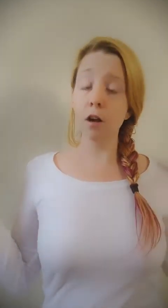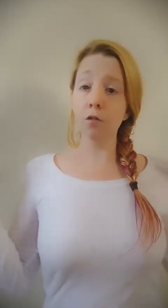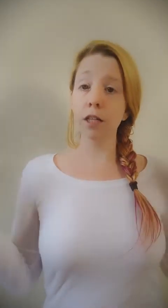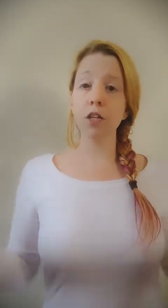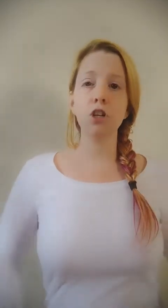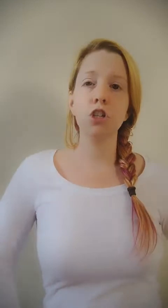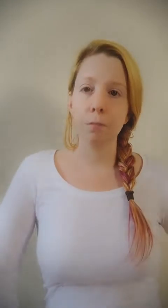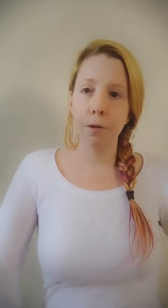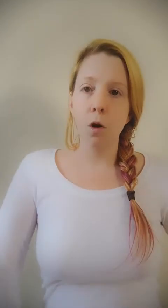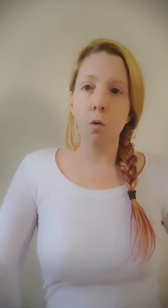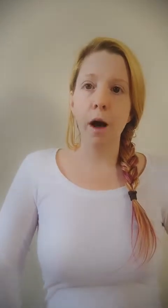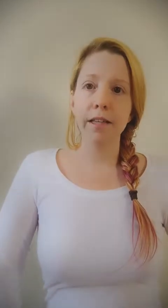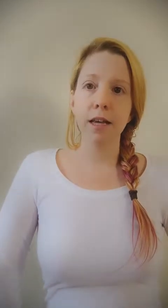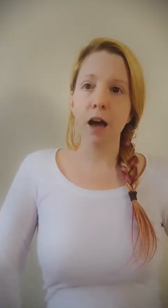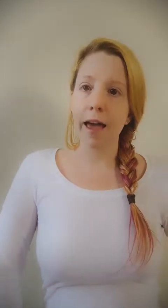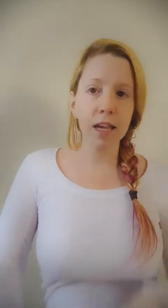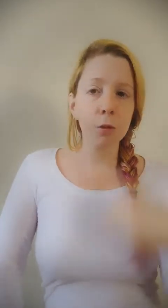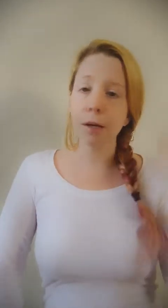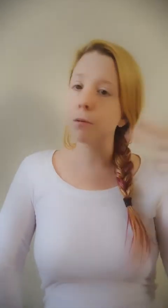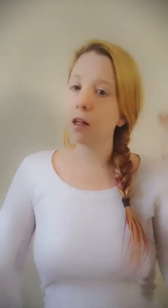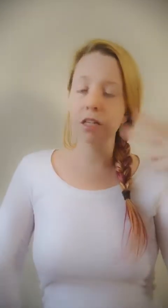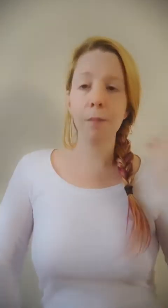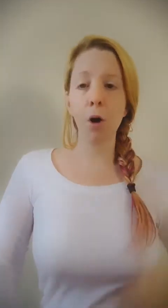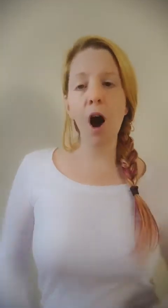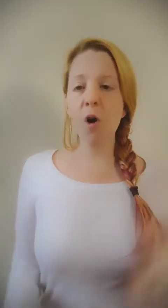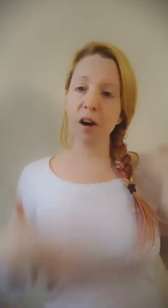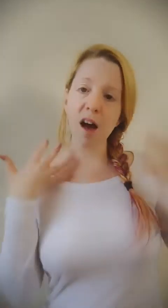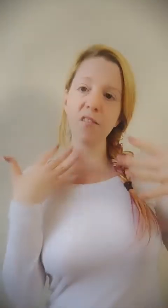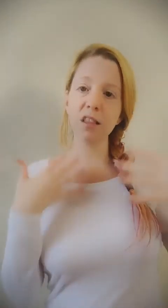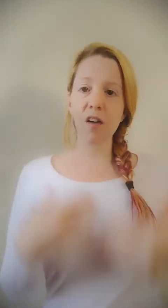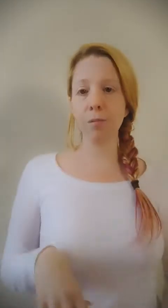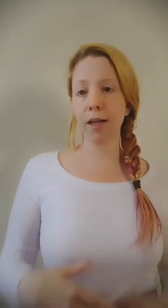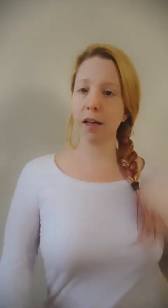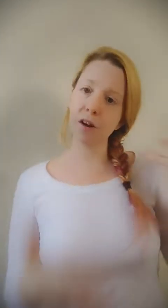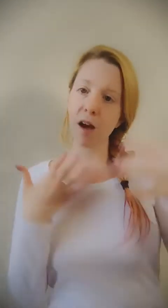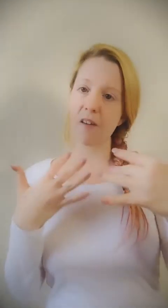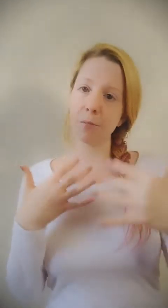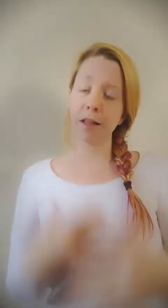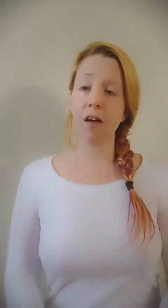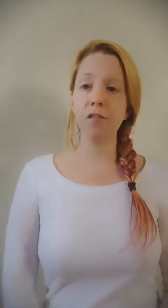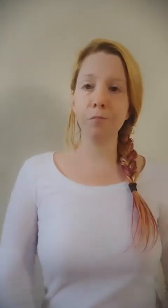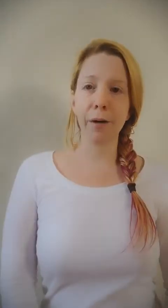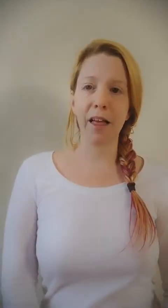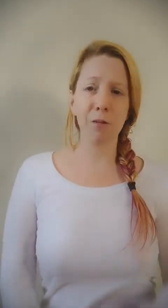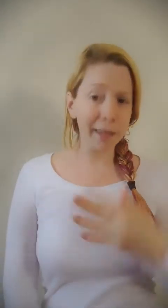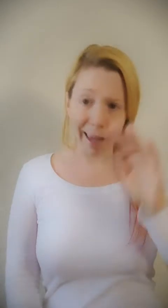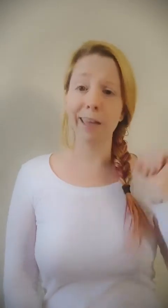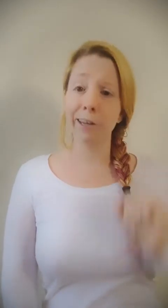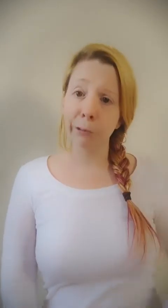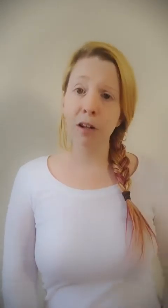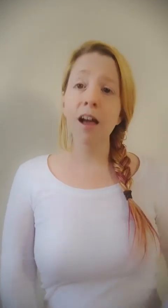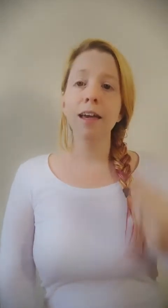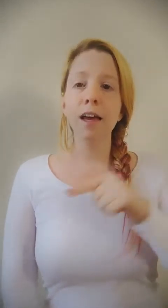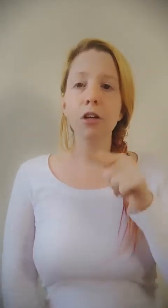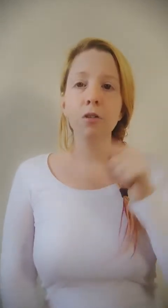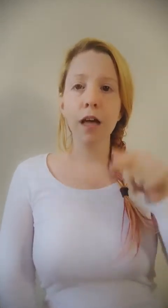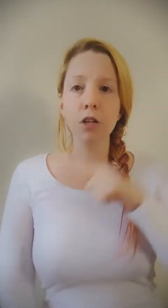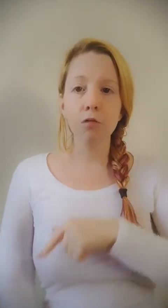relationship-wise, like, I hear people all the time go, oh, I don't have any love in my life. I don't have any love in my life. I'm like, yeah, you do. Yeah, you do. That's a